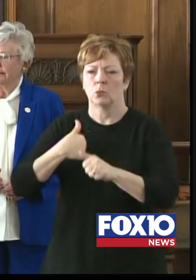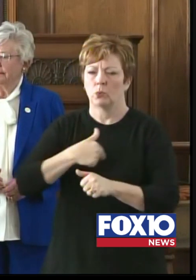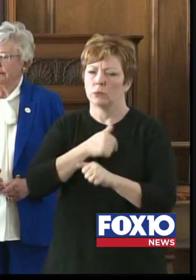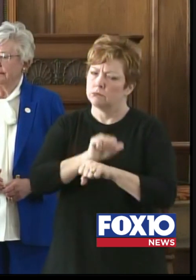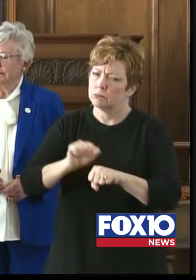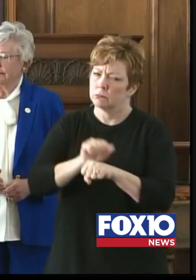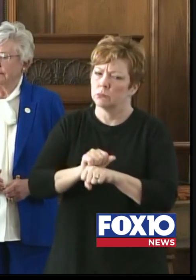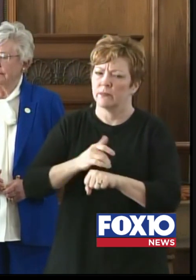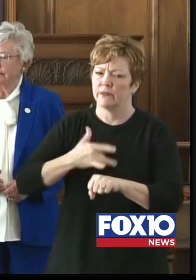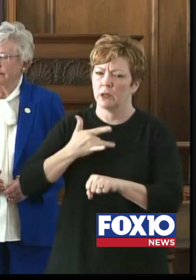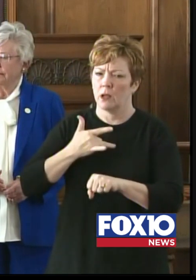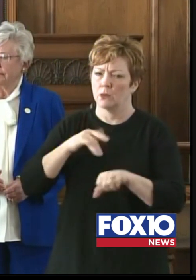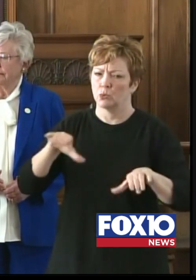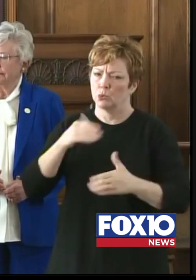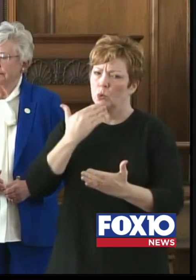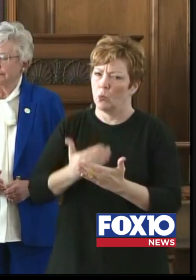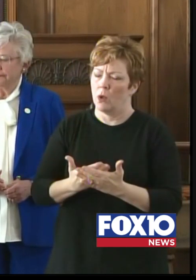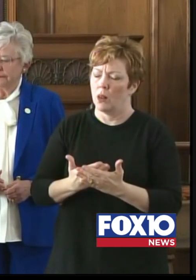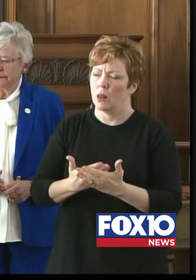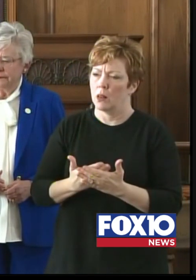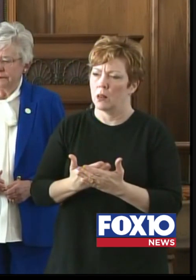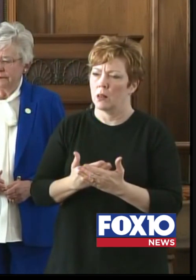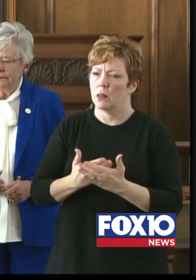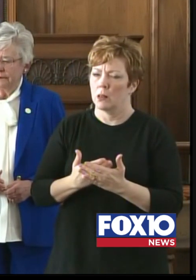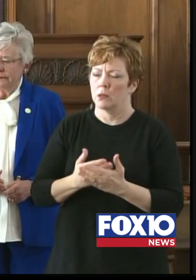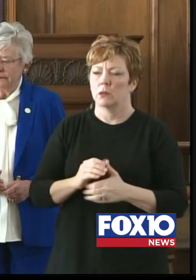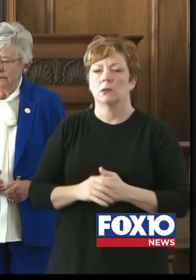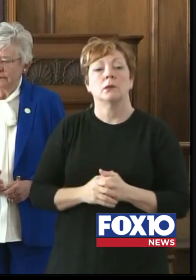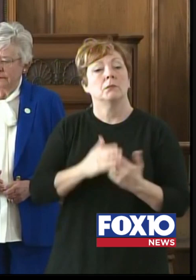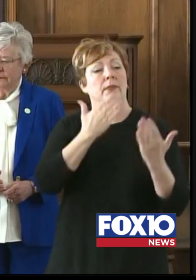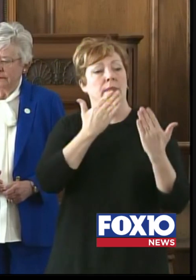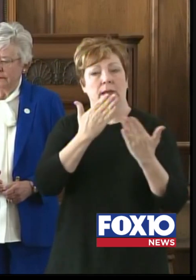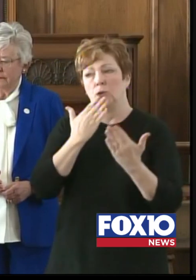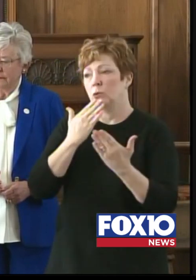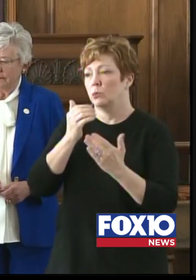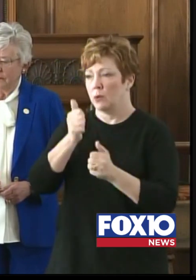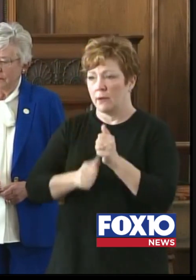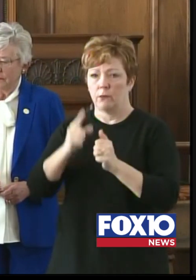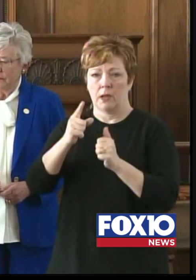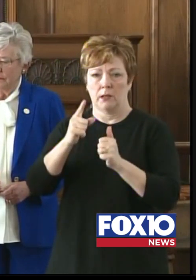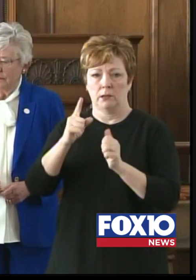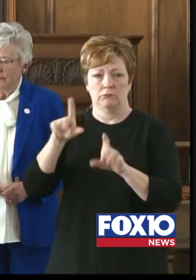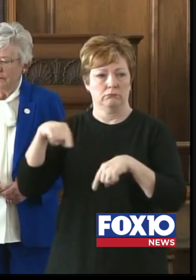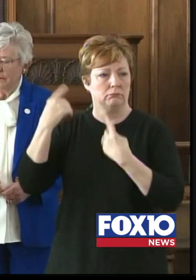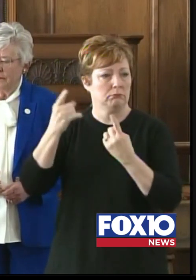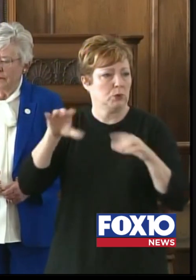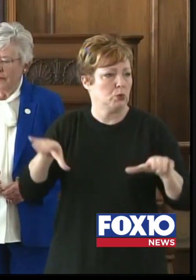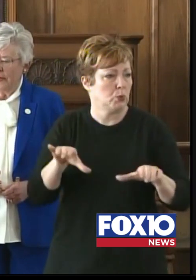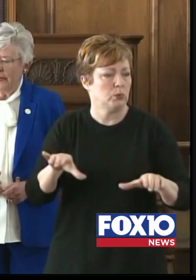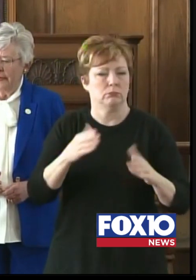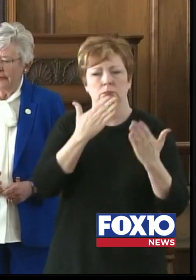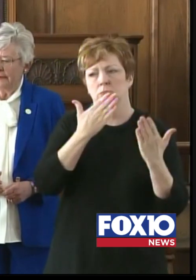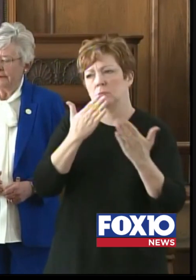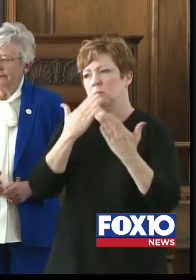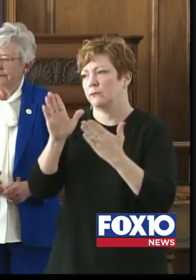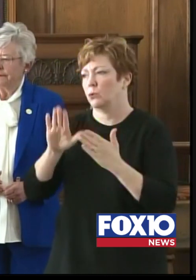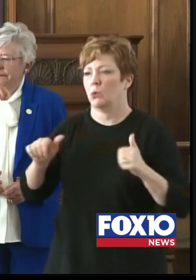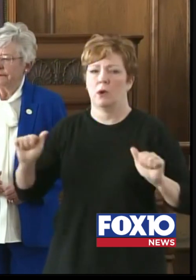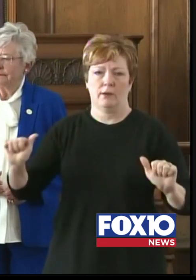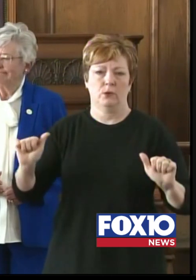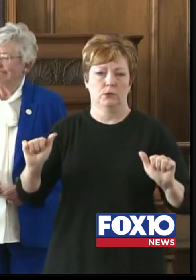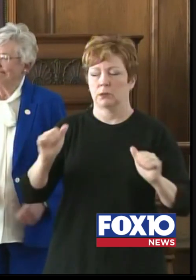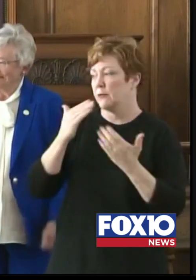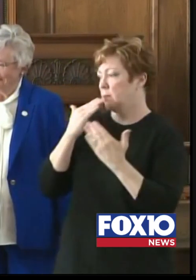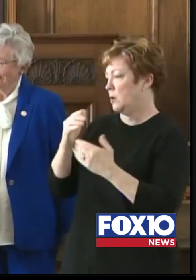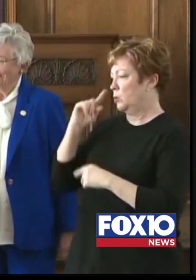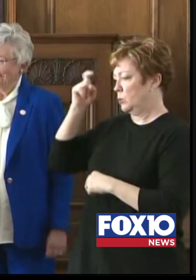there as well. So, again, just a thank you to everyone for what you've done so far, and we really appreciate all the efforts. And thank you,